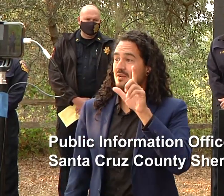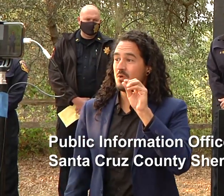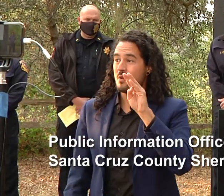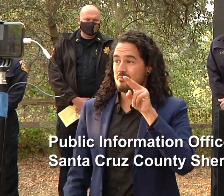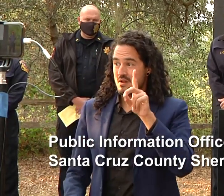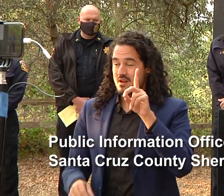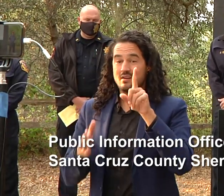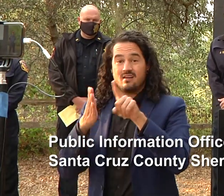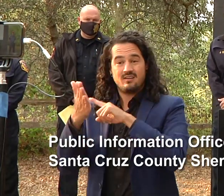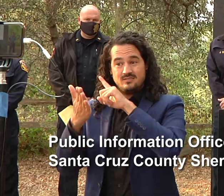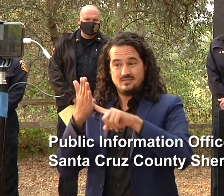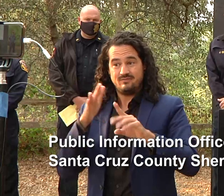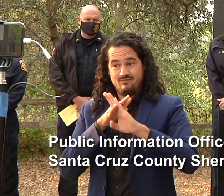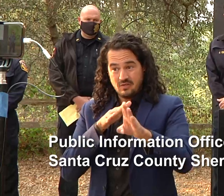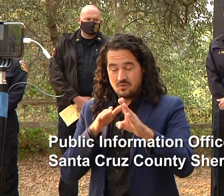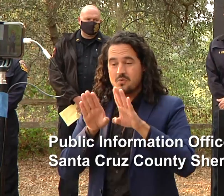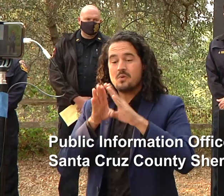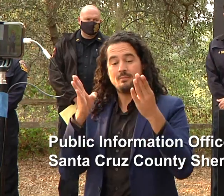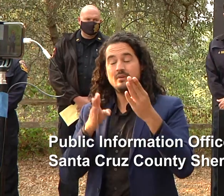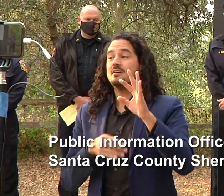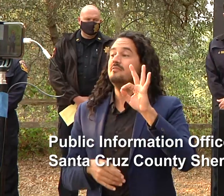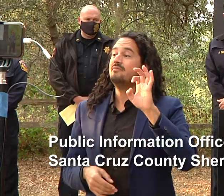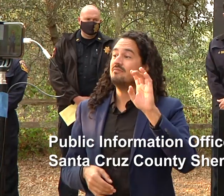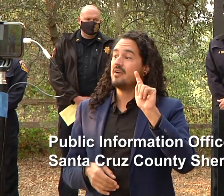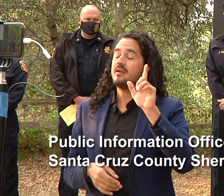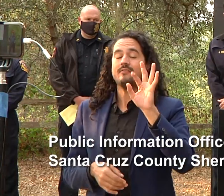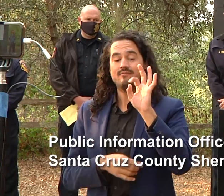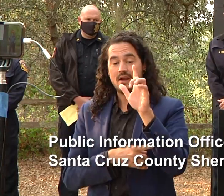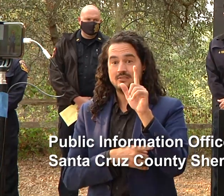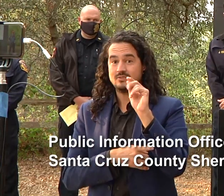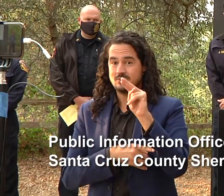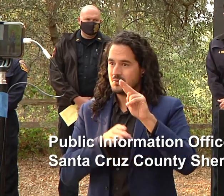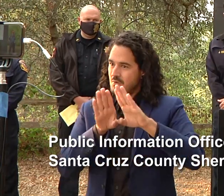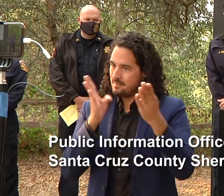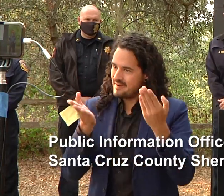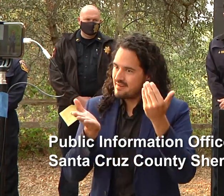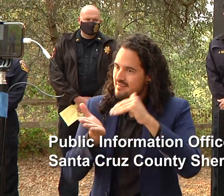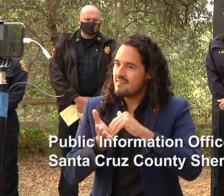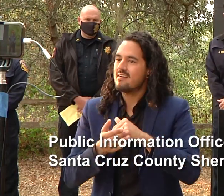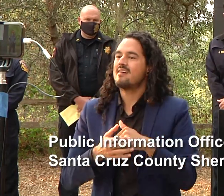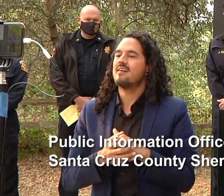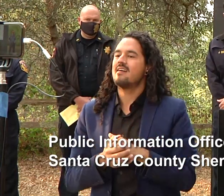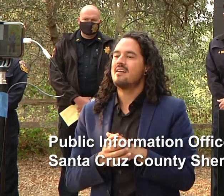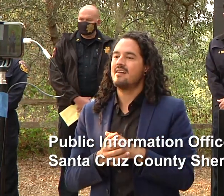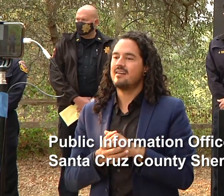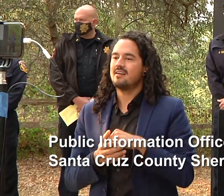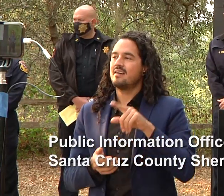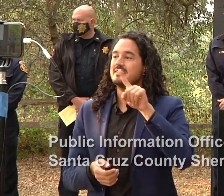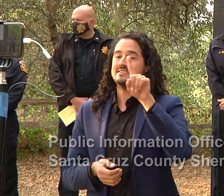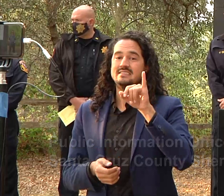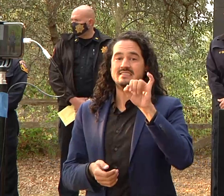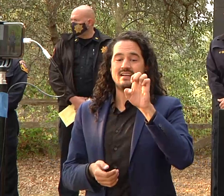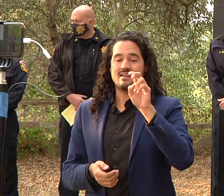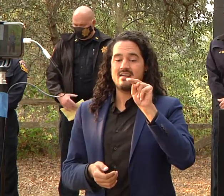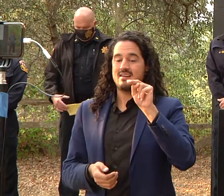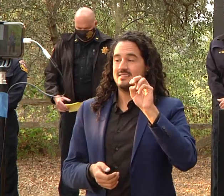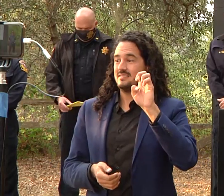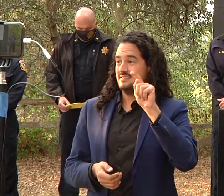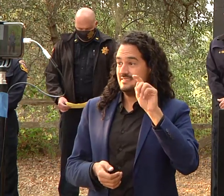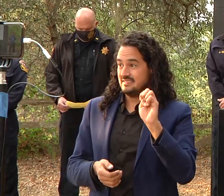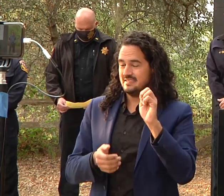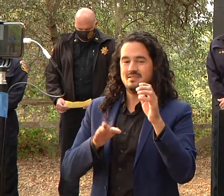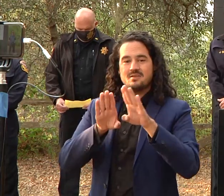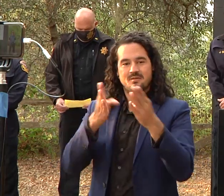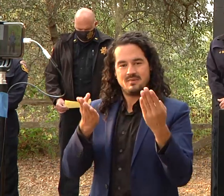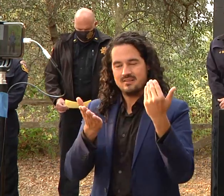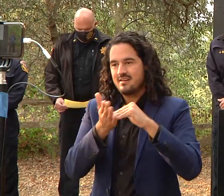zianti and we're continuing to reevaluate these zones on a daily basis and want to make sure that zone is completely